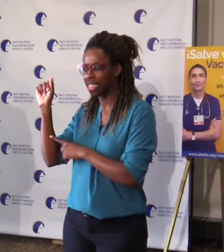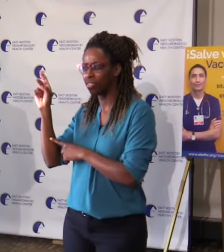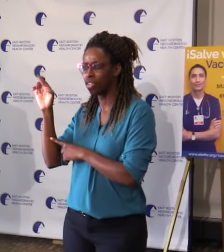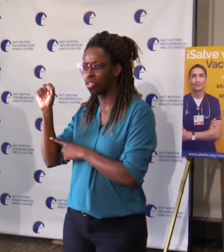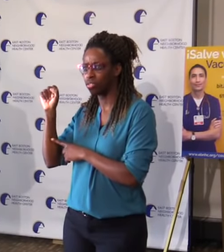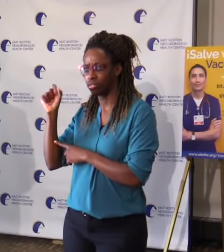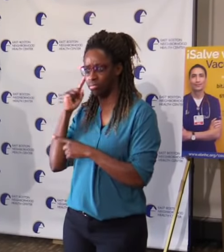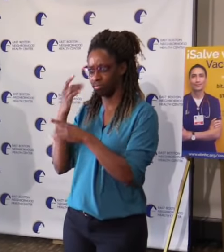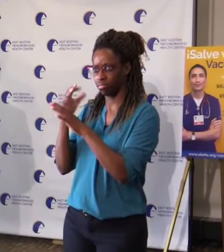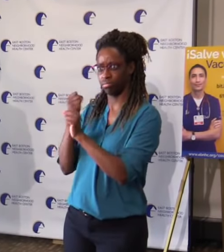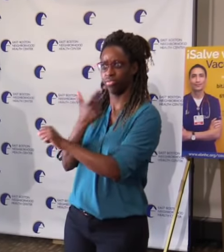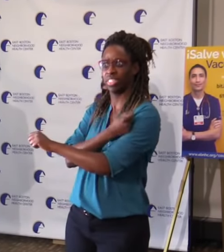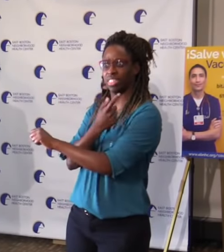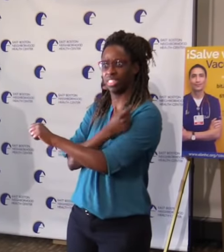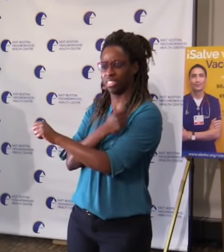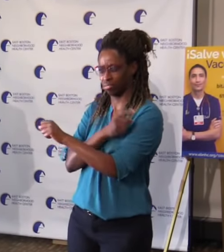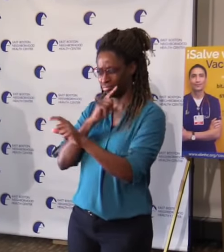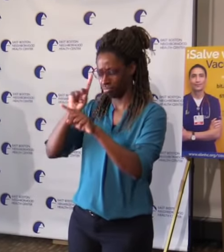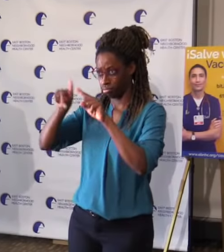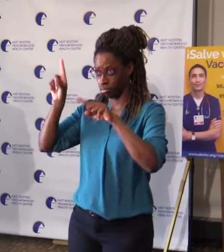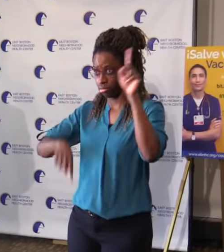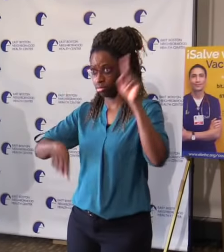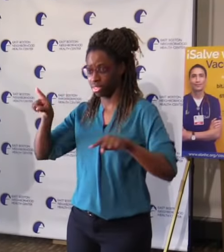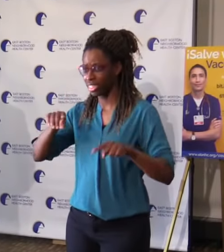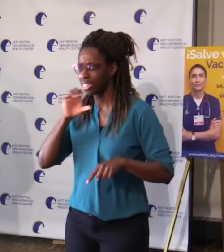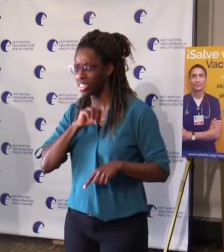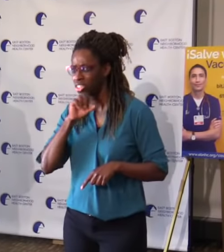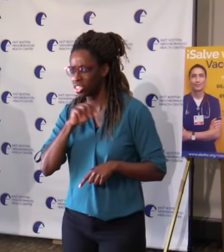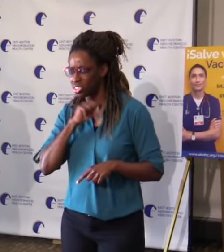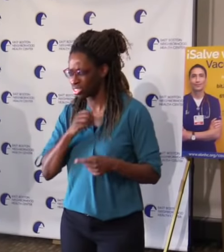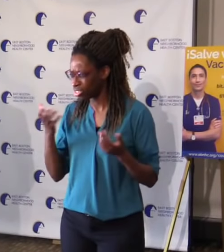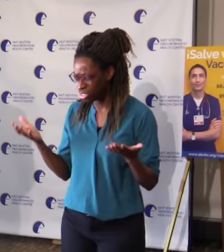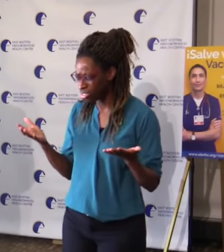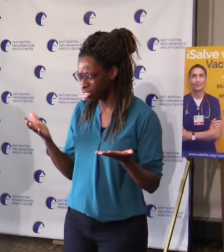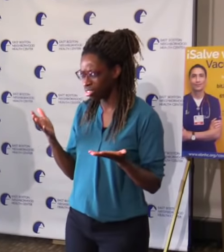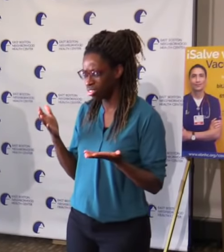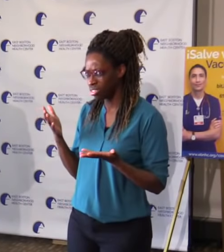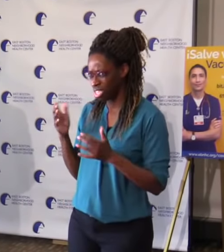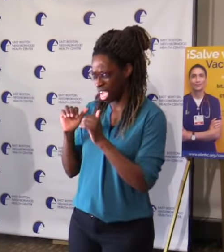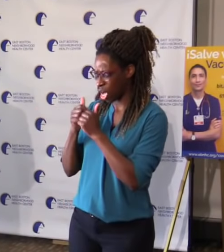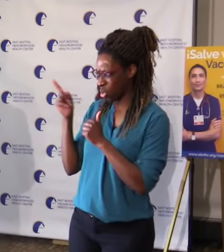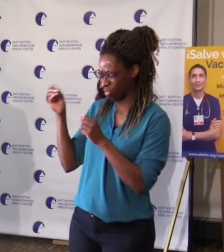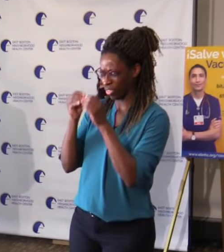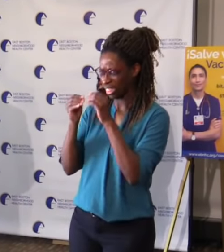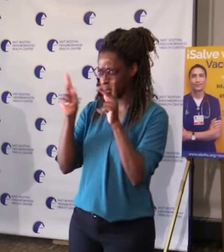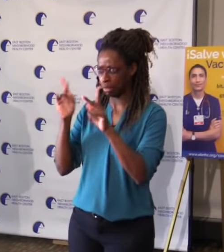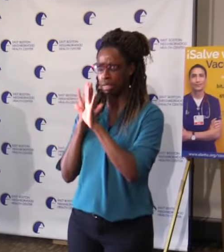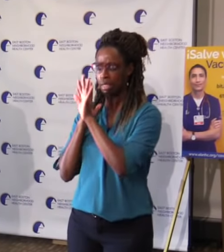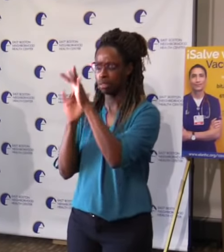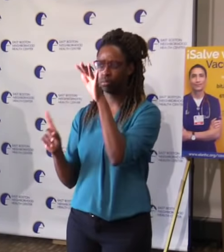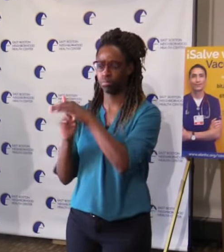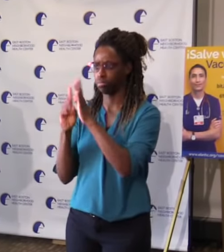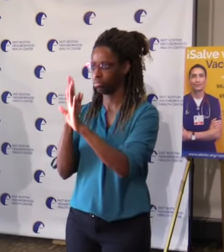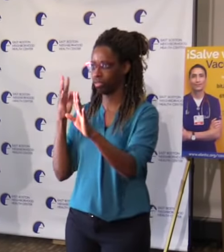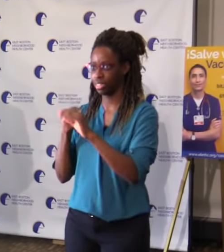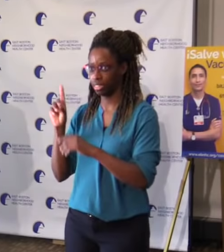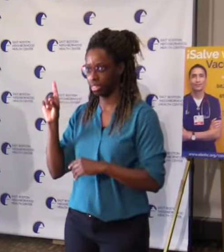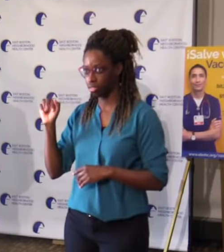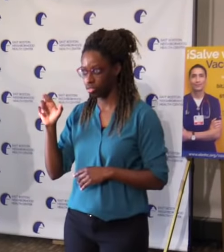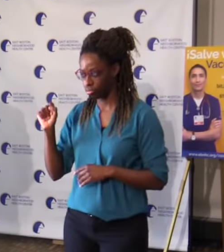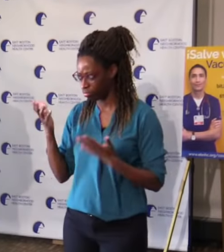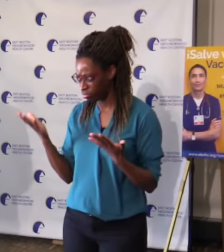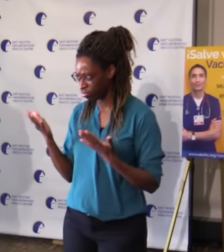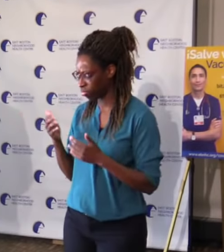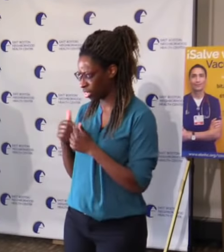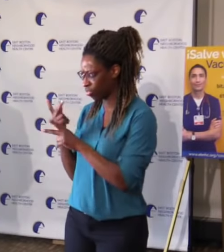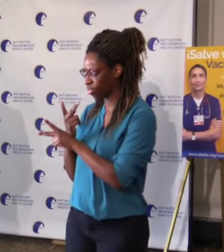ended up getting doses. What are you doing to do with this? First of all, we have policies in place